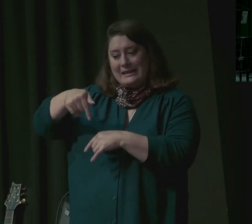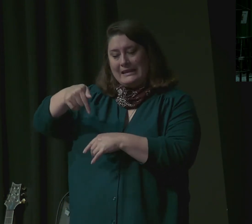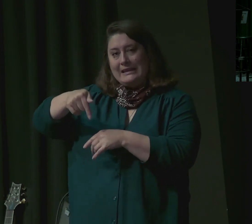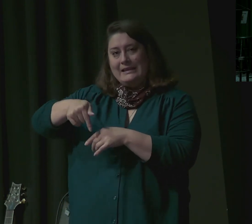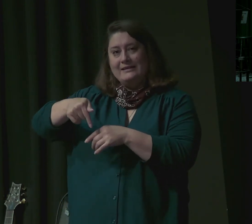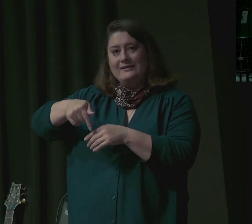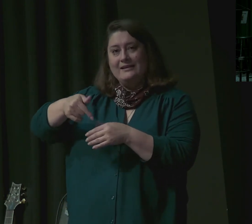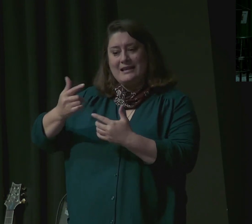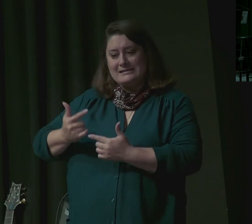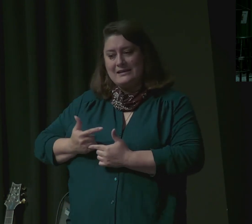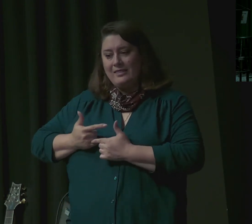a little bit.